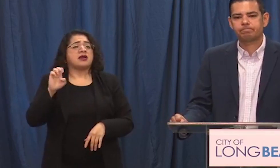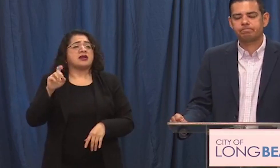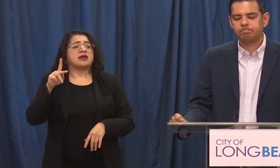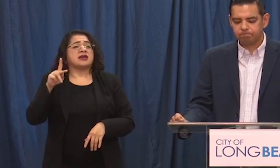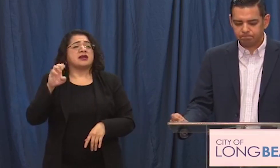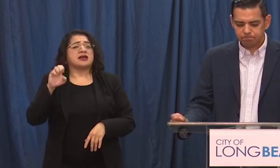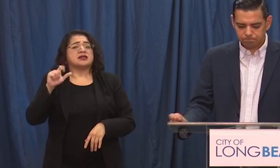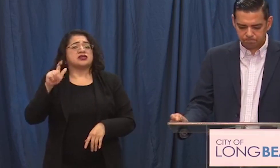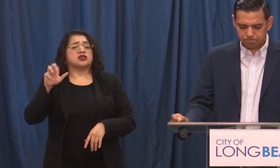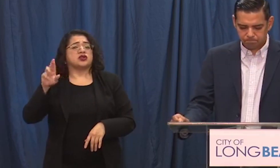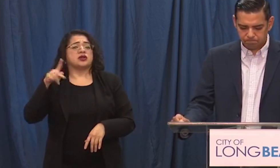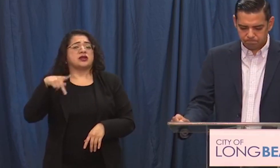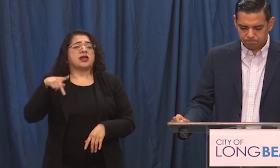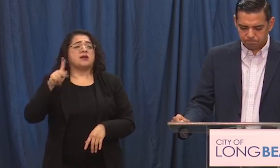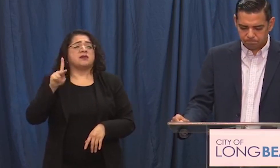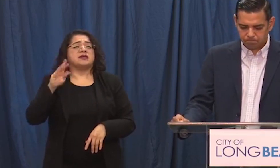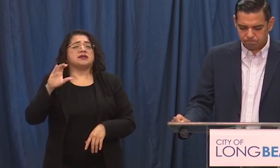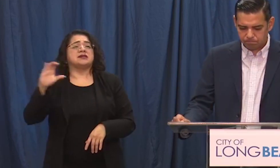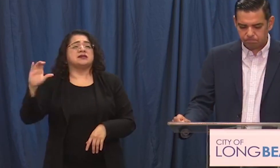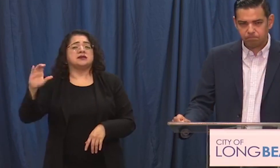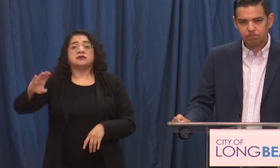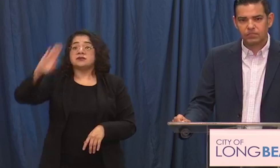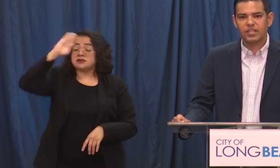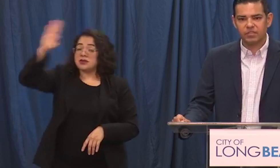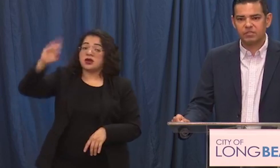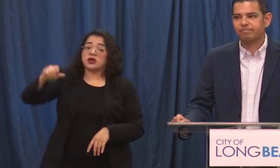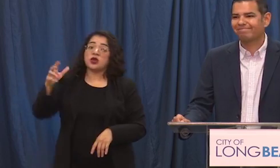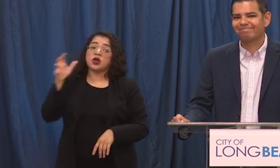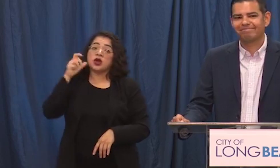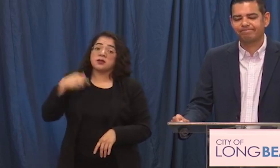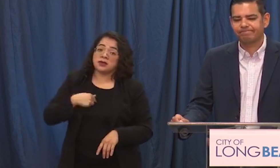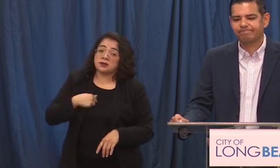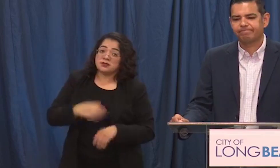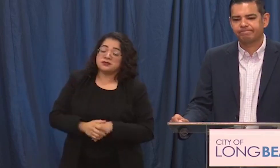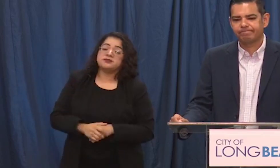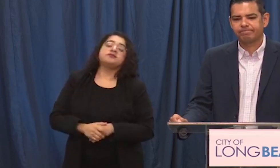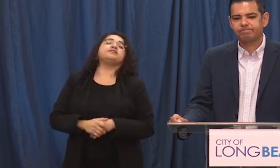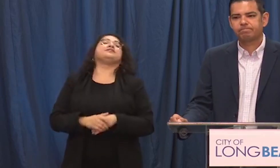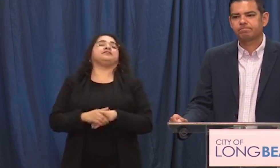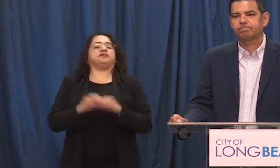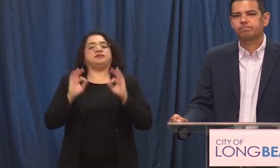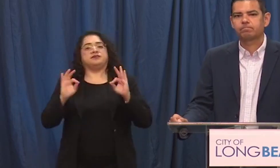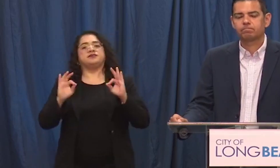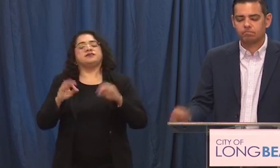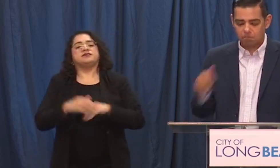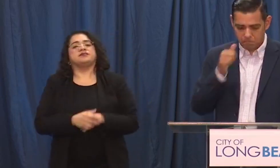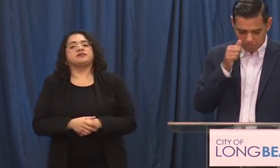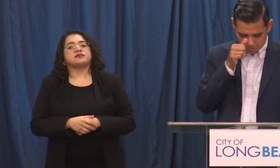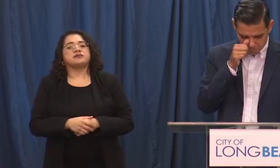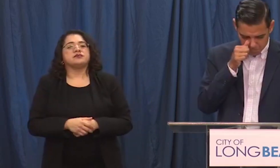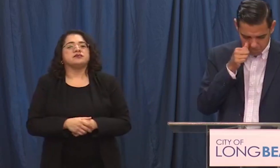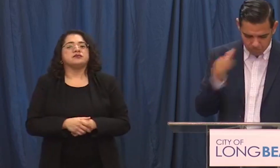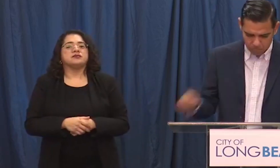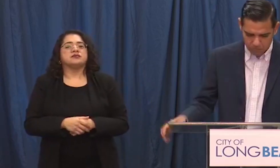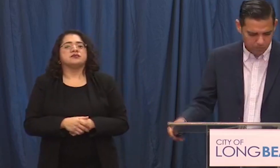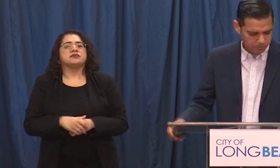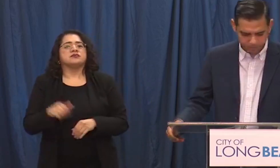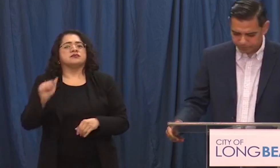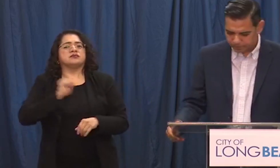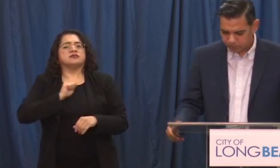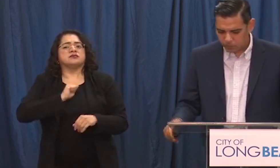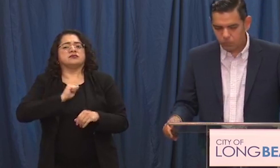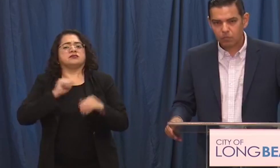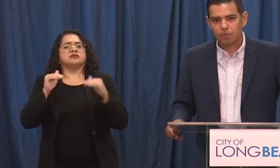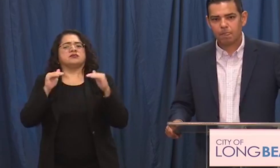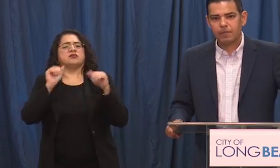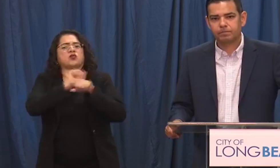go ahead mike hi can you guys hear me yes hi um i'm i am a colleague of